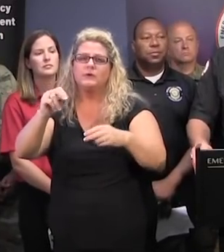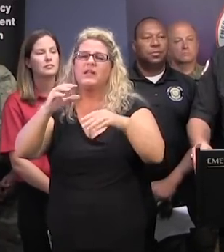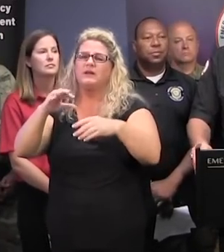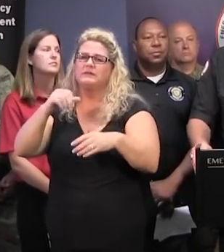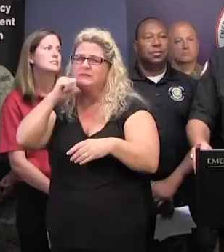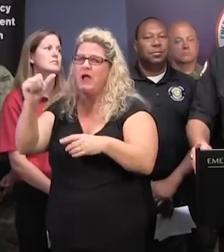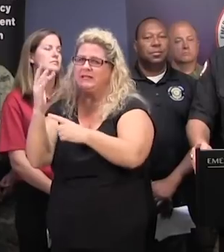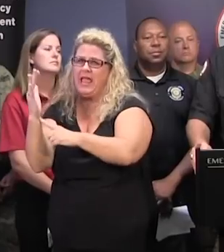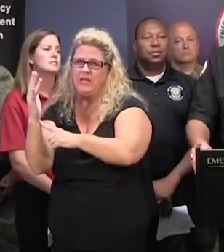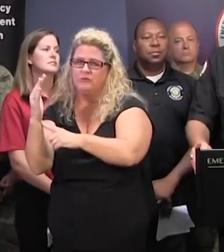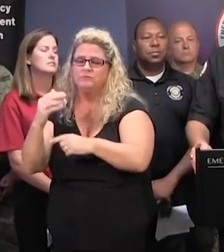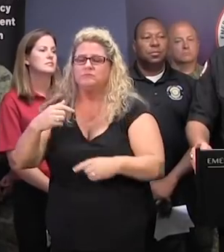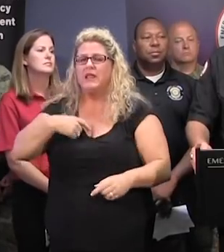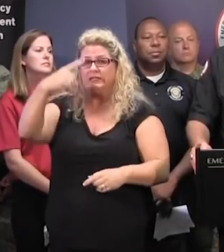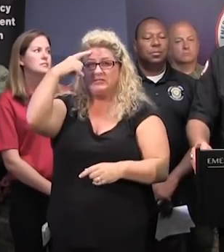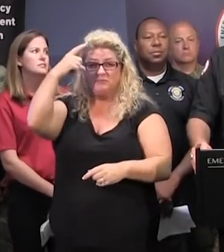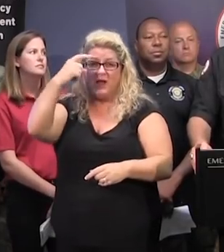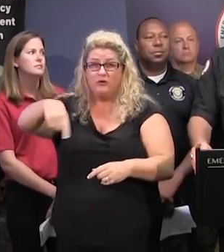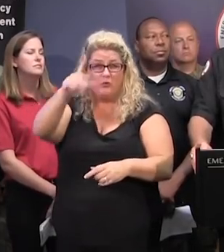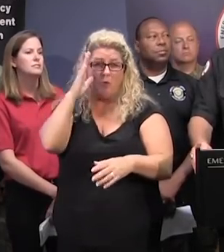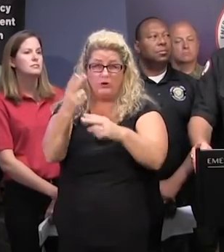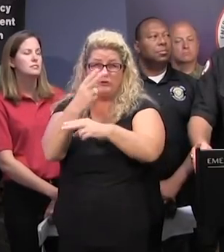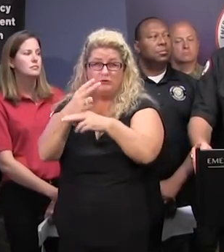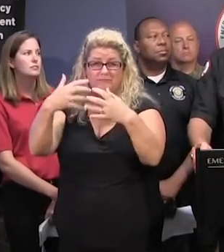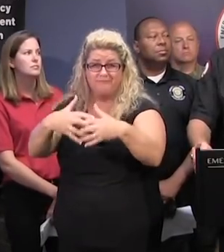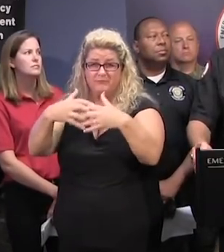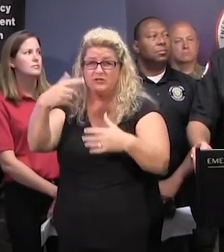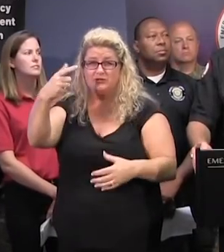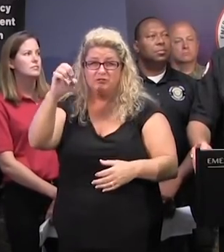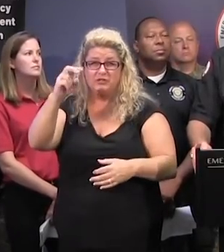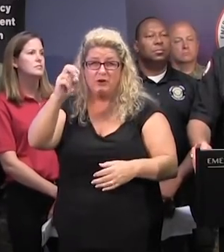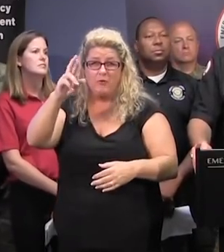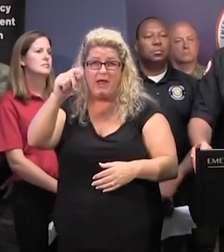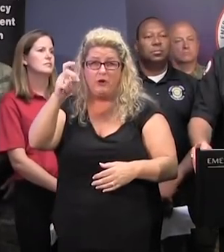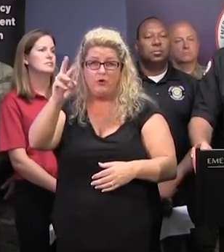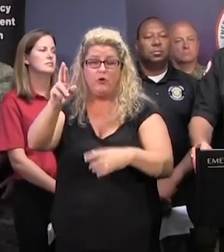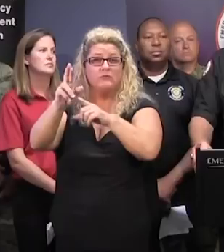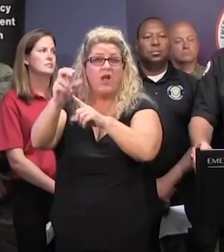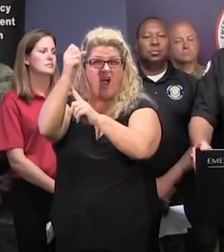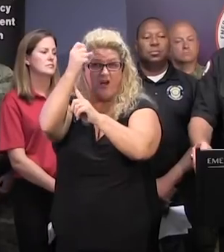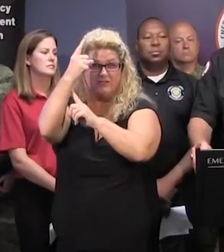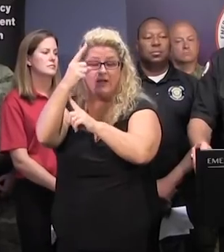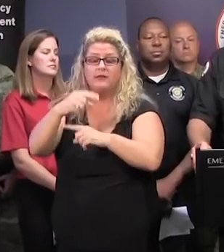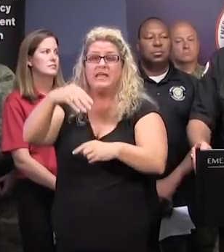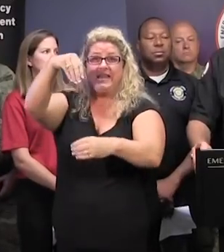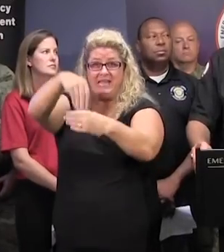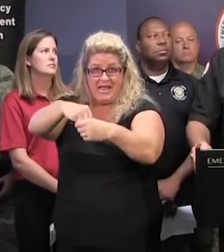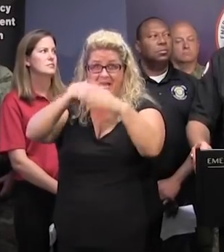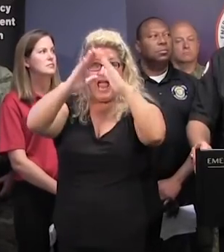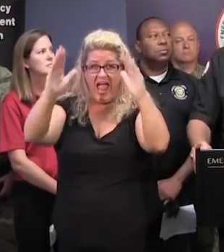of course, I suspect that many people will be using generators. Make sure that you operate a generator in a well-ventilated